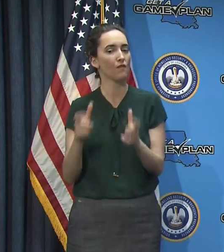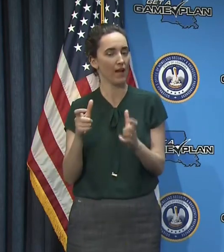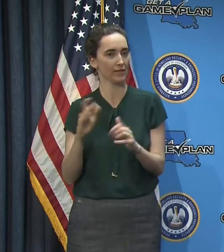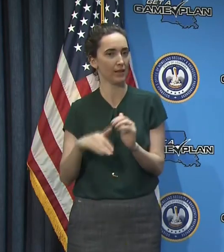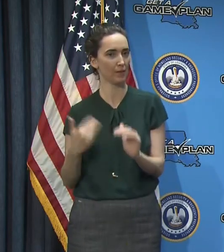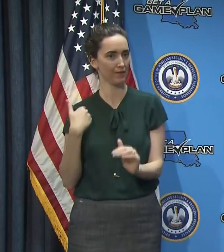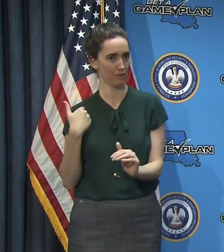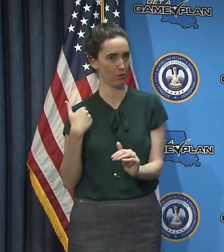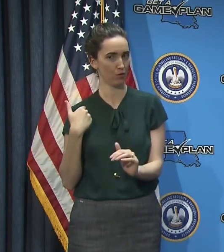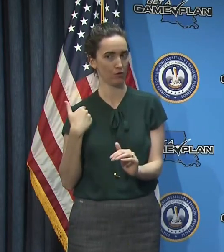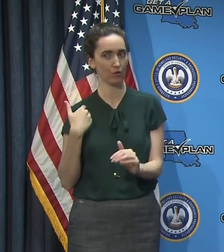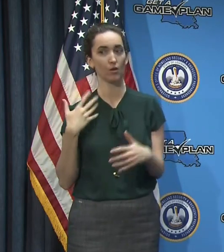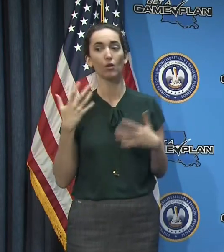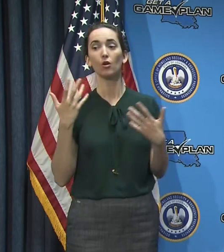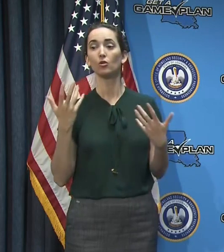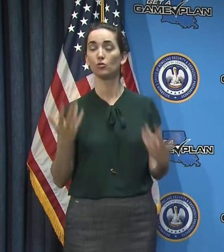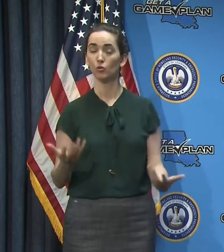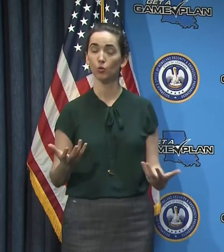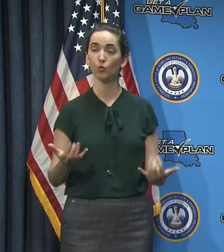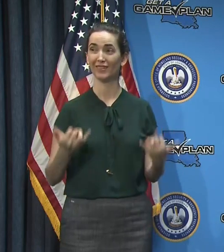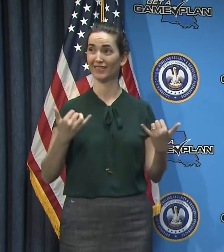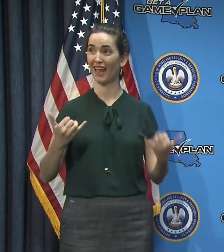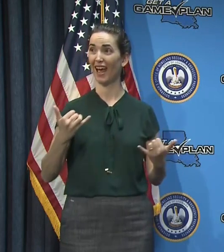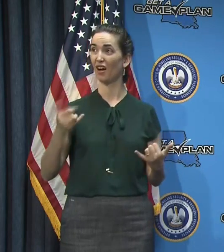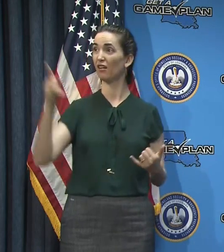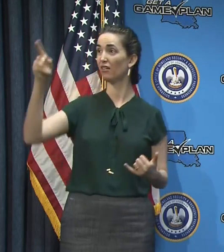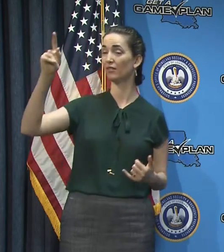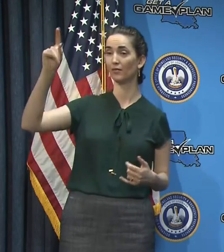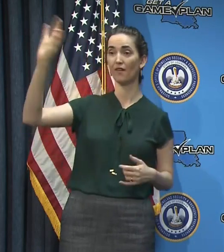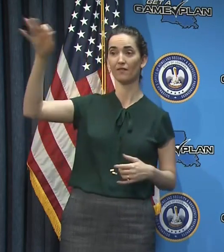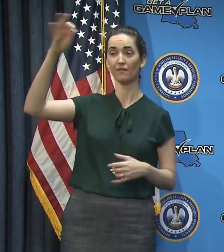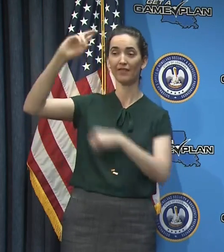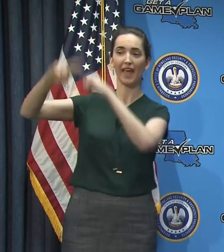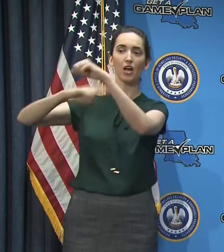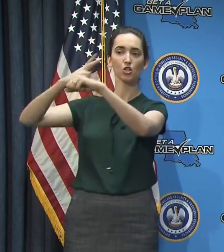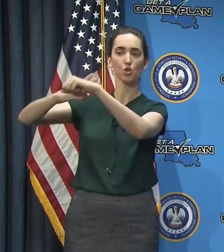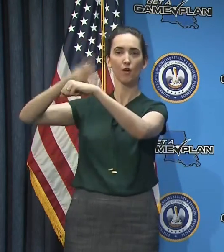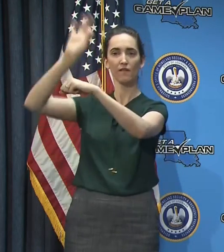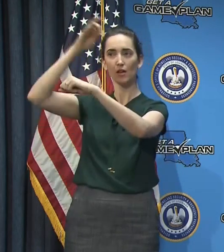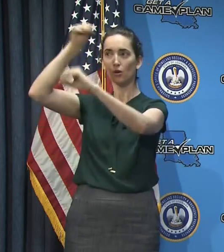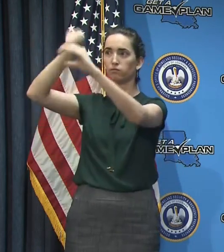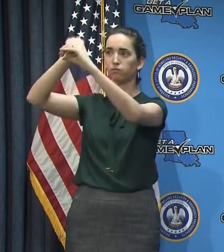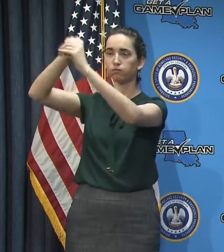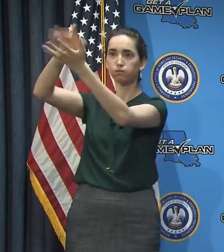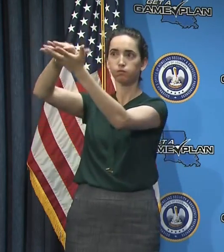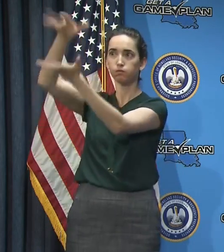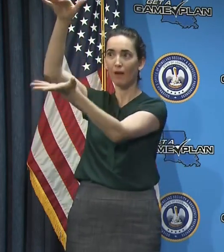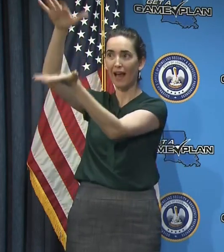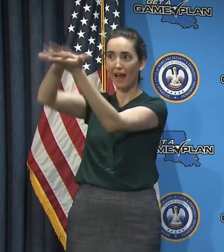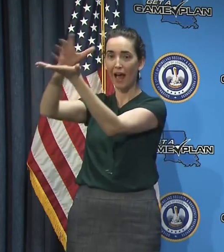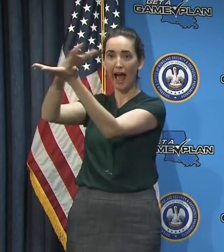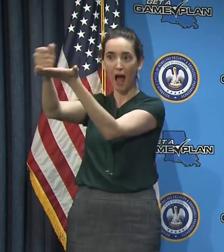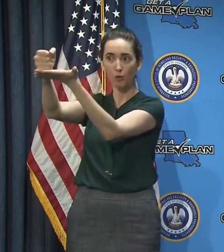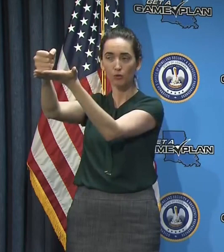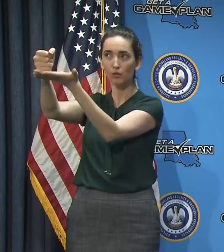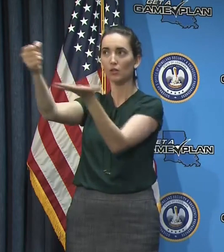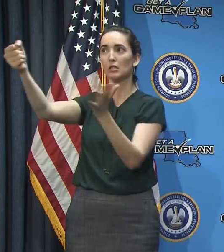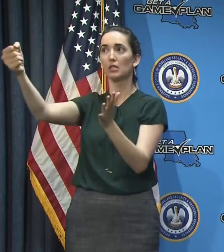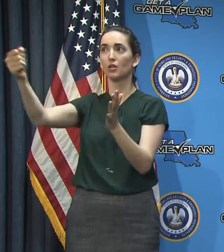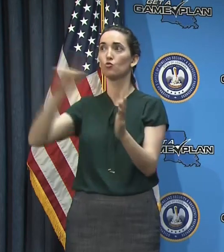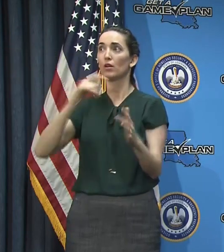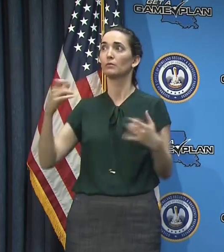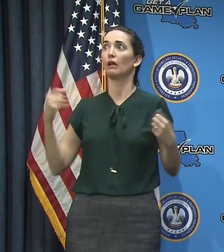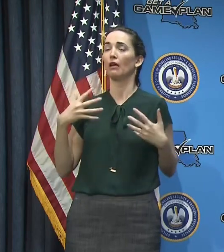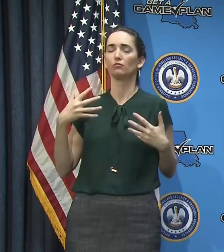especially troubled by what we're hearing with respect to the national stockpile. And, and I'm not surprised by that either because